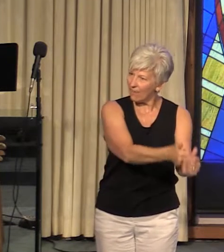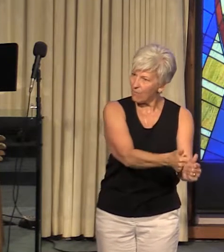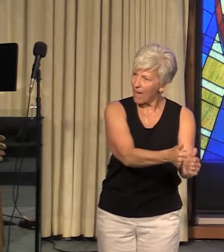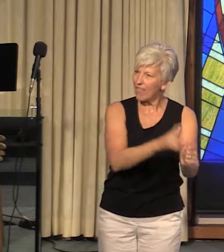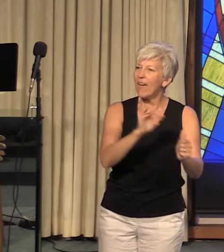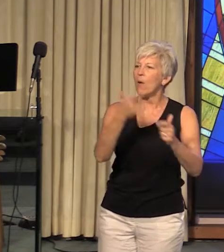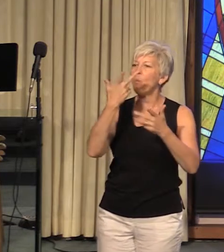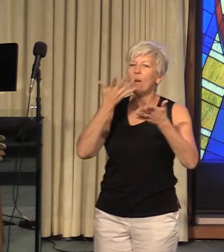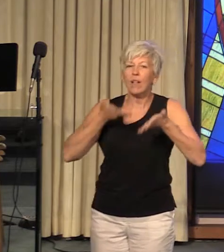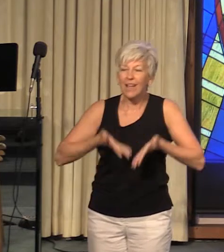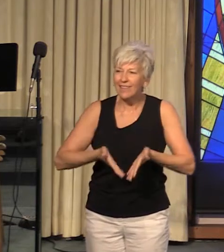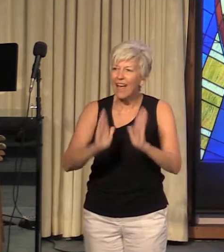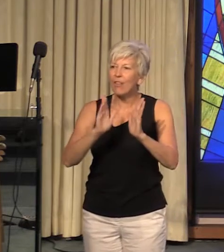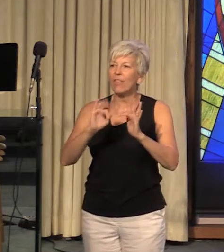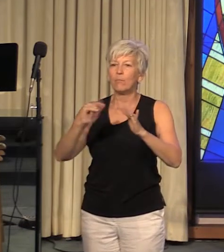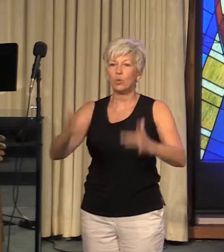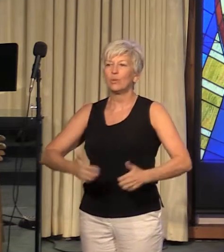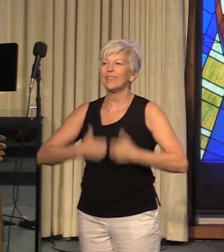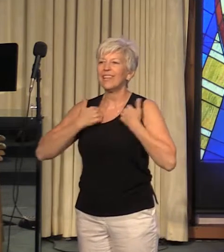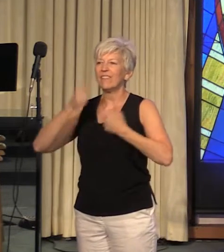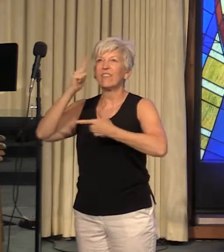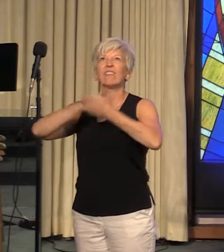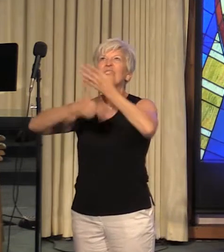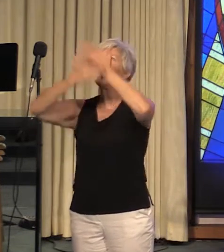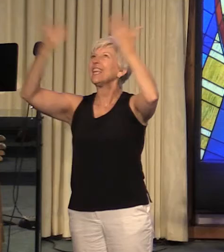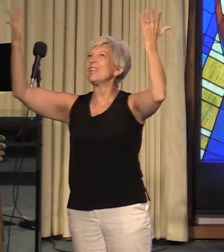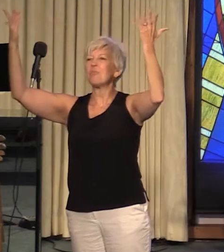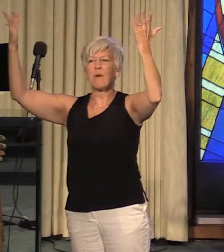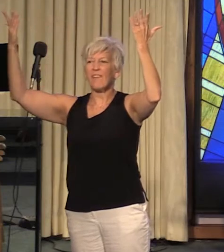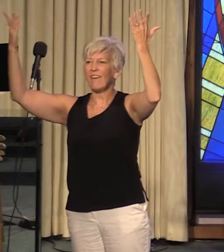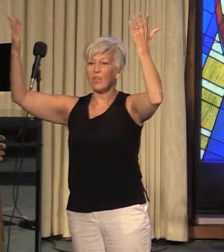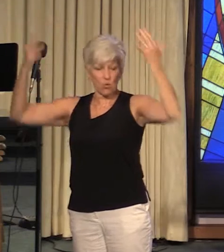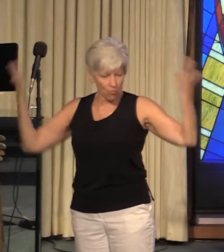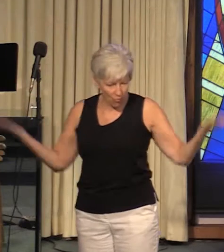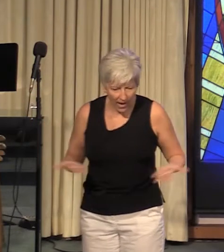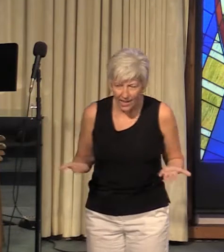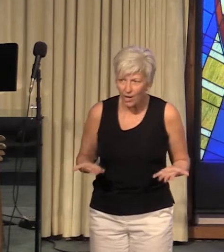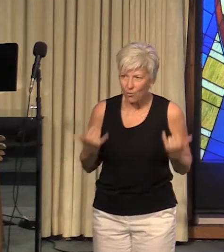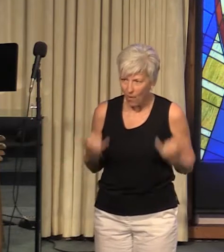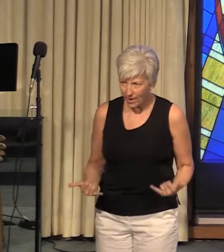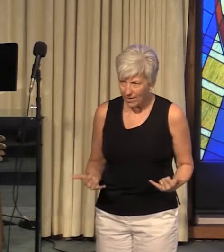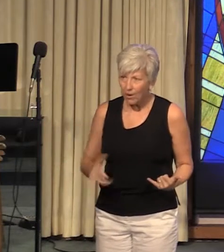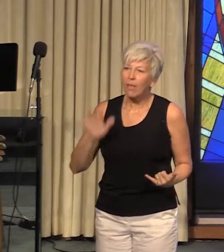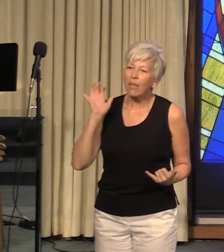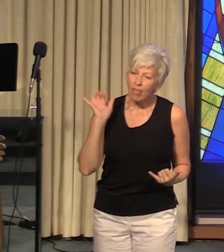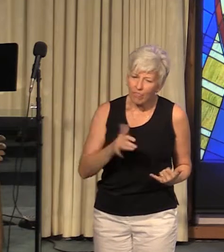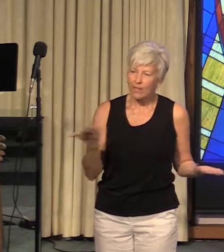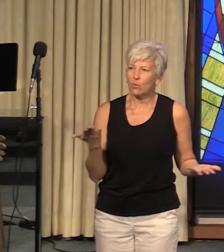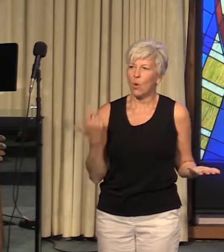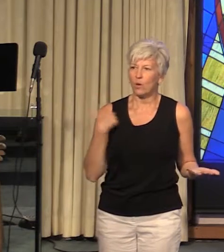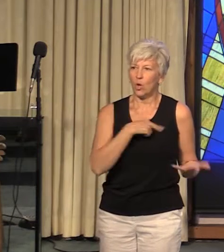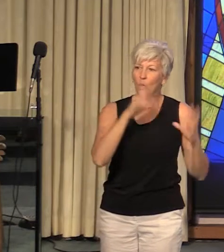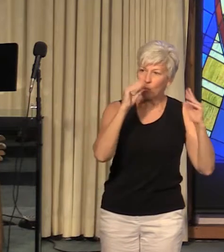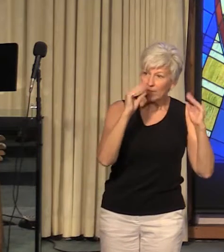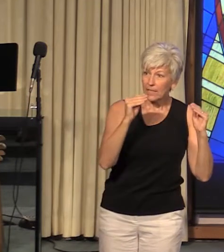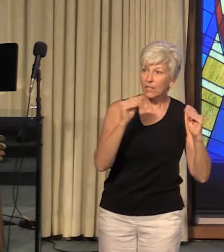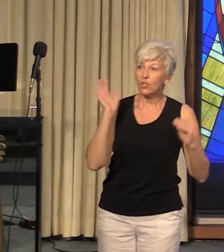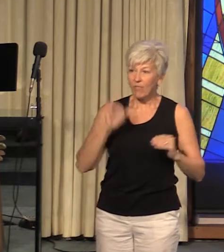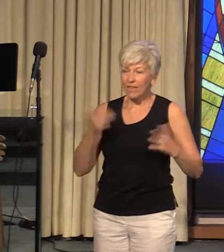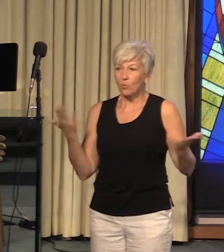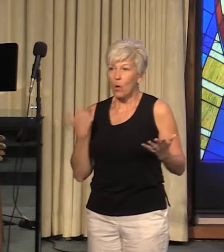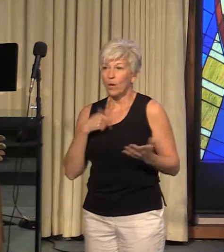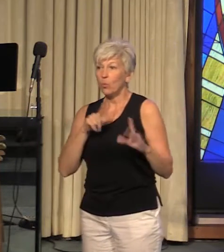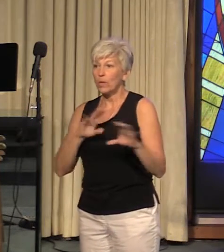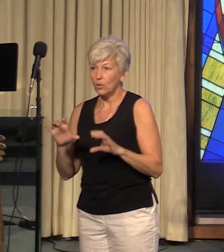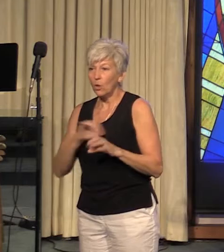kingdom of heaven right here and right now. That's what we teach. That's what we do. When we talk about new